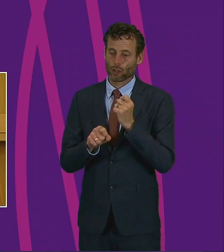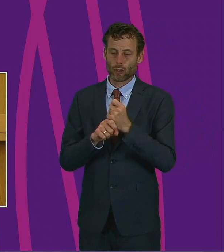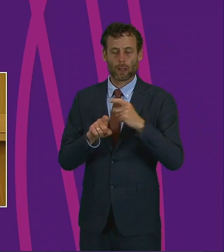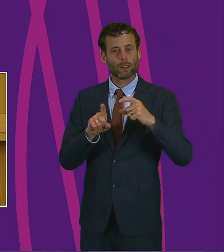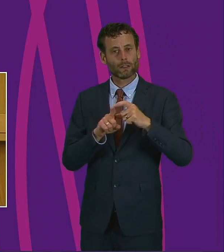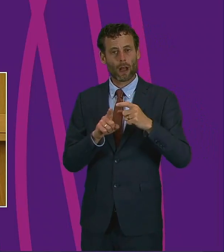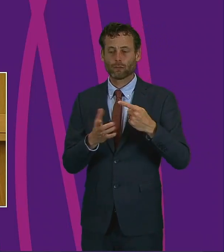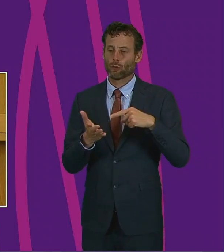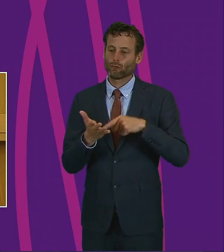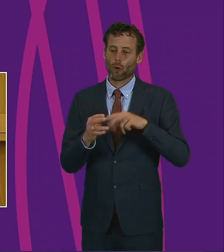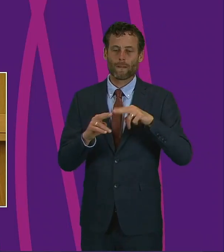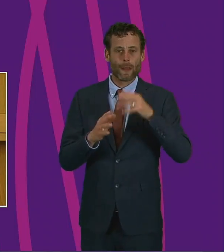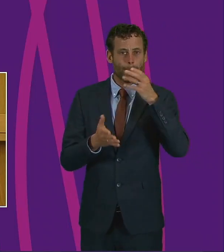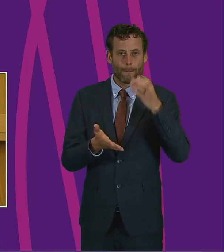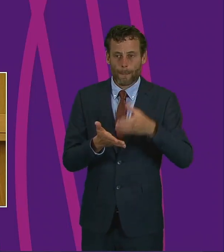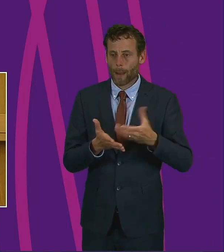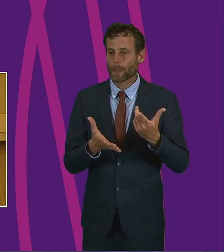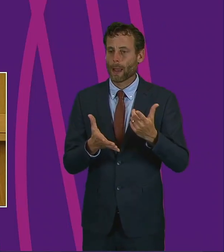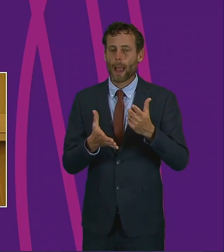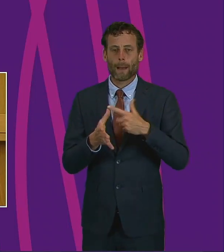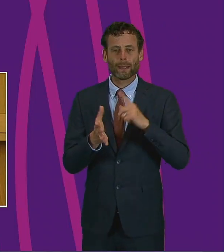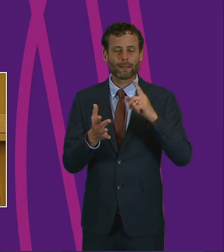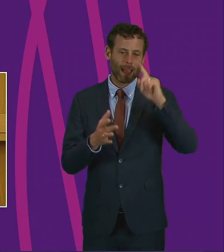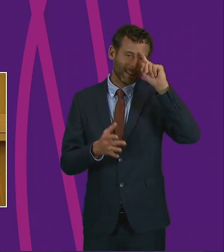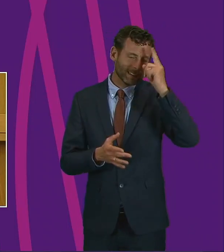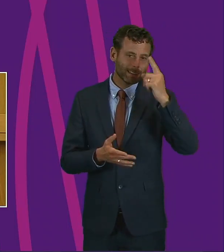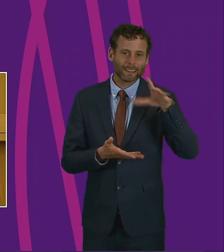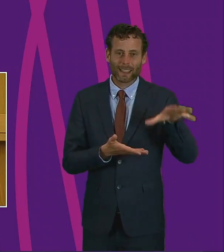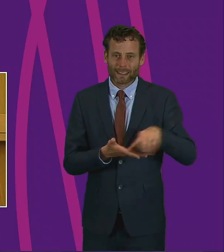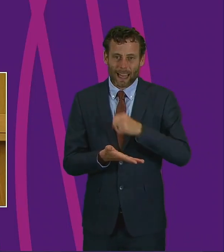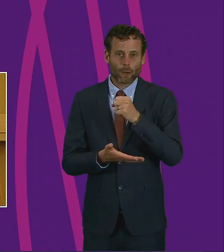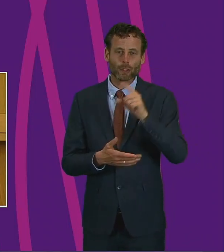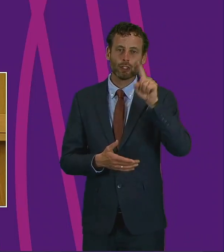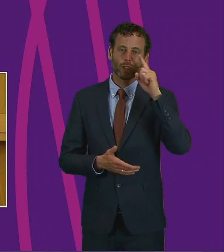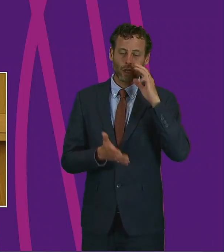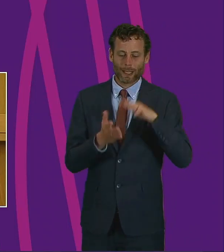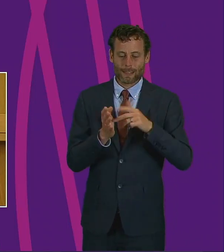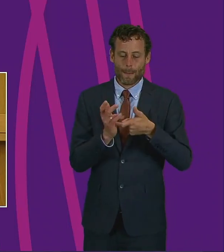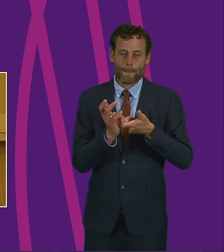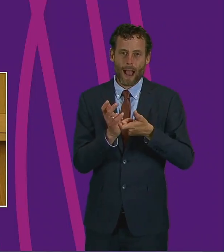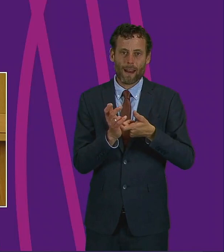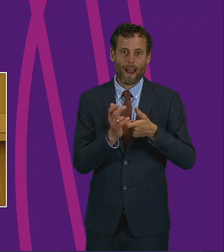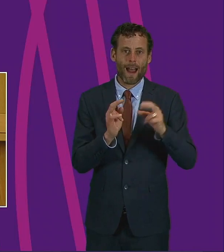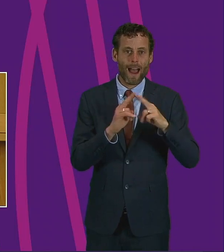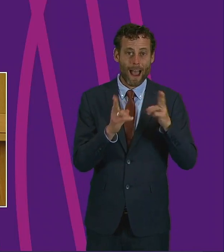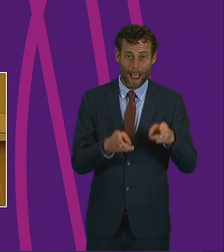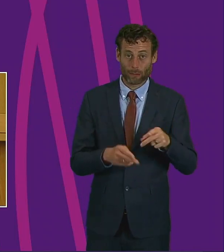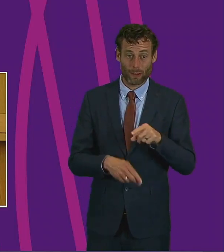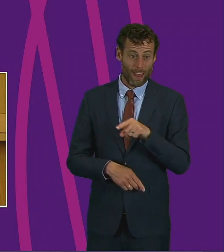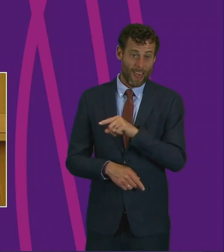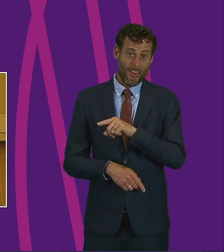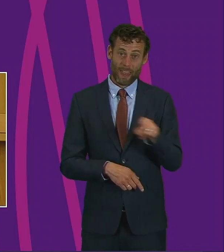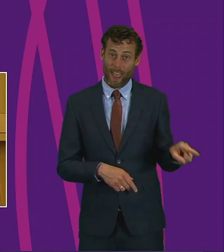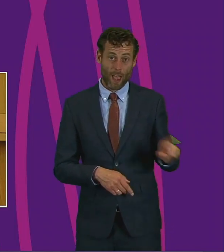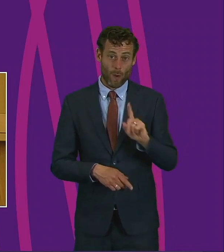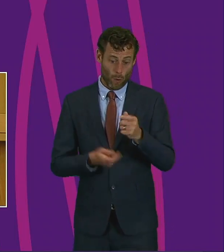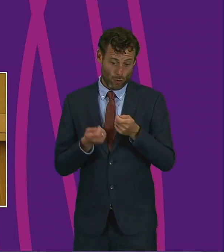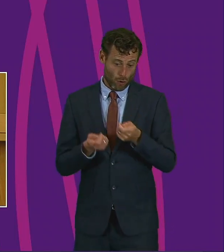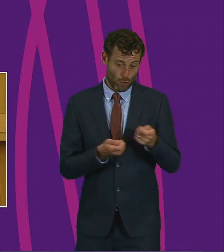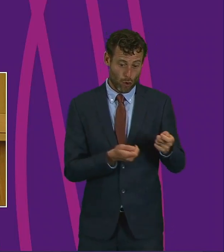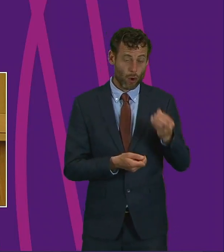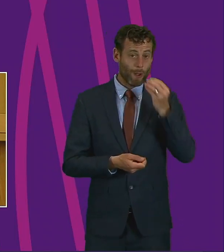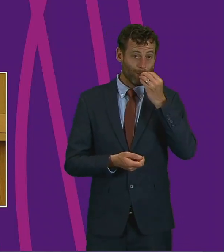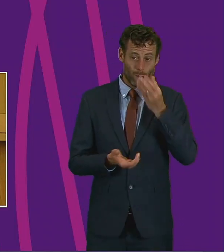Torfin Pub, Abida Indian Takeaway and the Chinese Manor House, all delivering hot, free and safely prepared meals to those